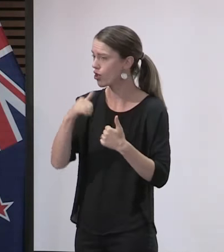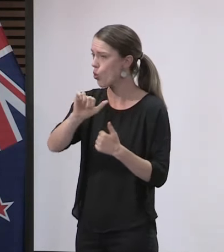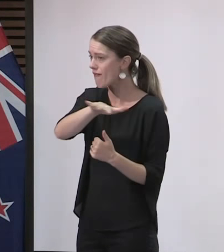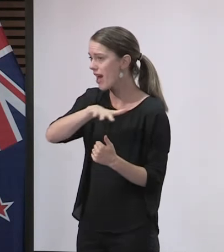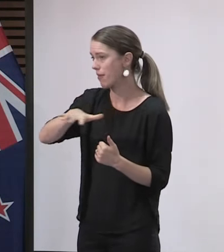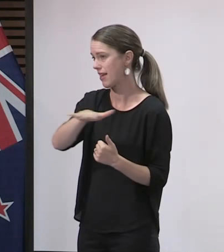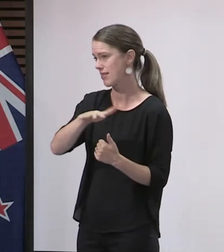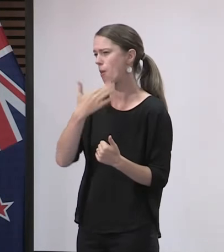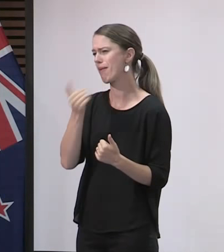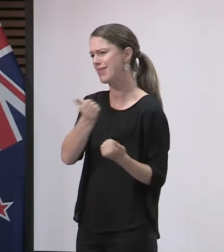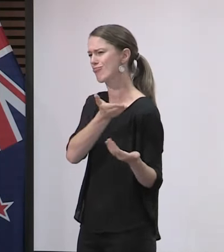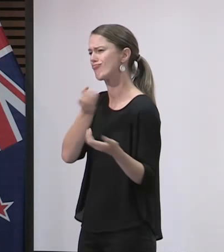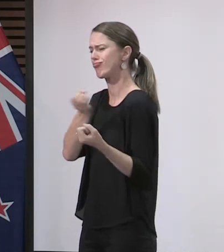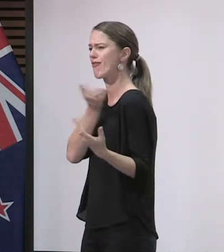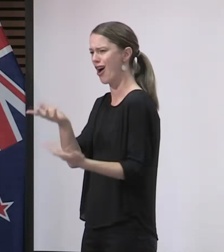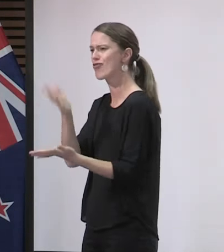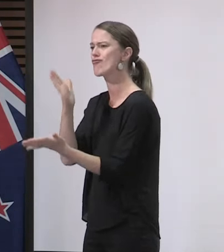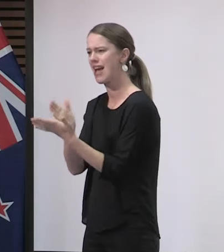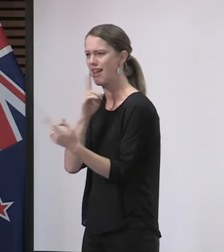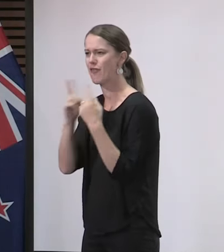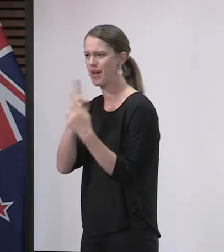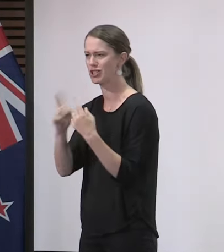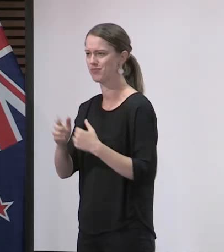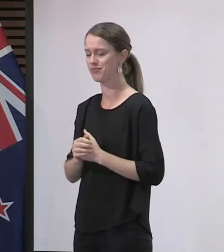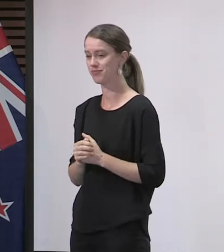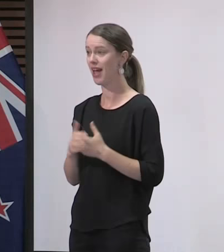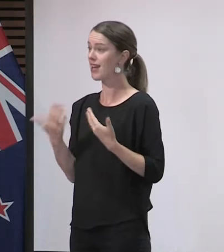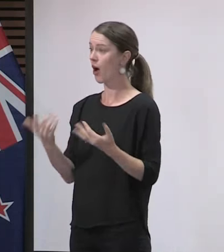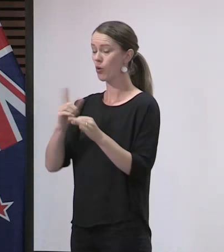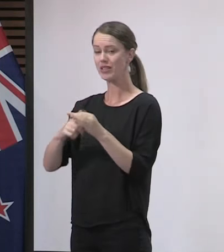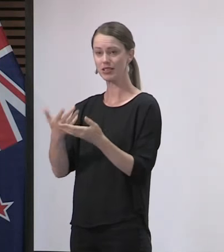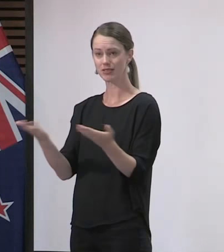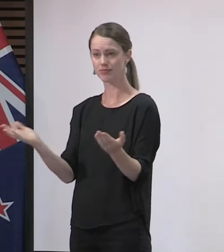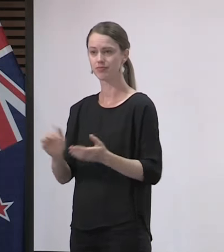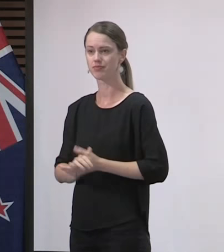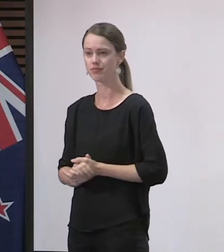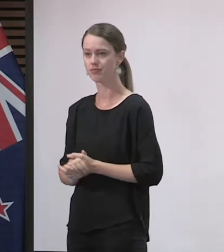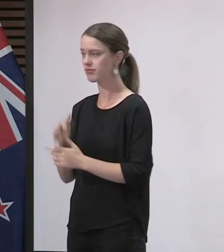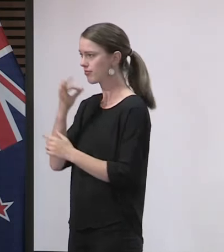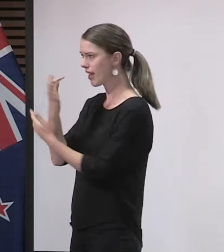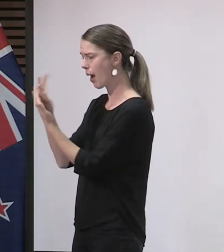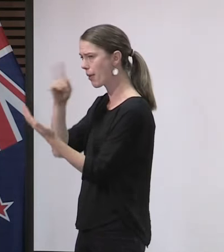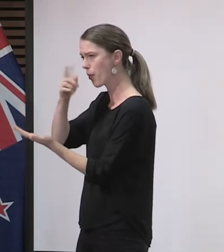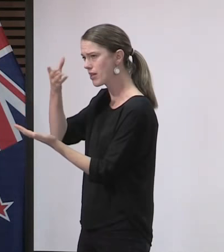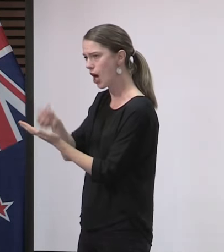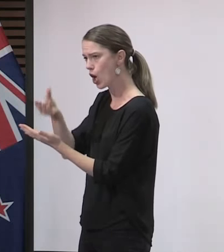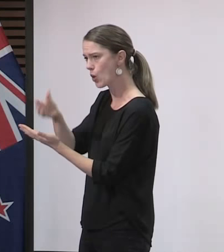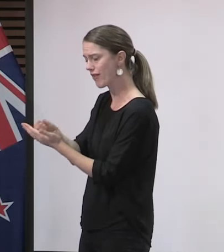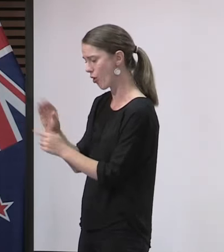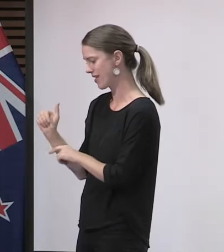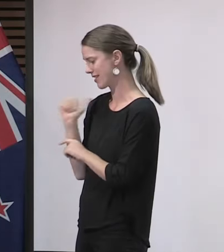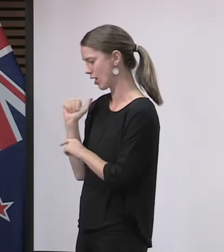family and the wider community should it be necessary. I'm open to questions. How many people have downloaded the app since yesterday?